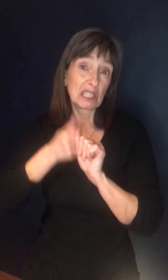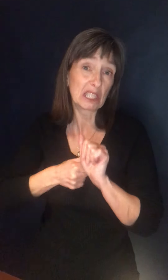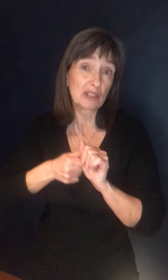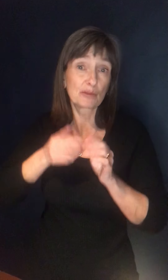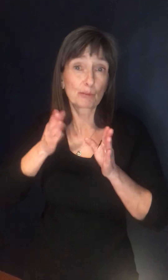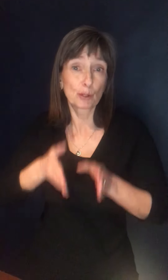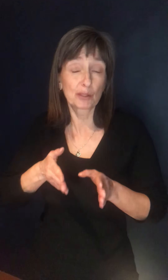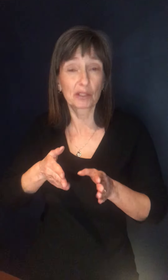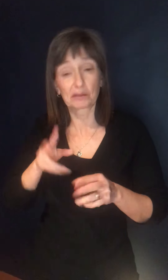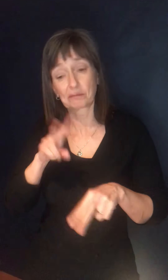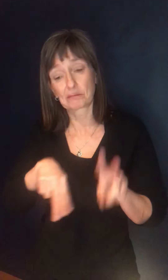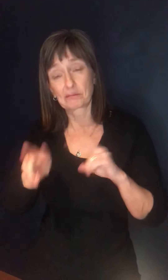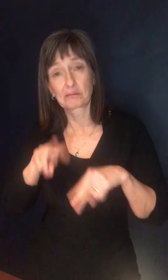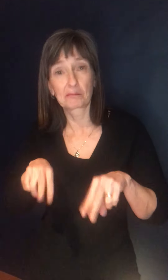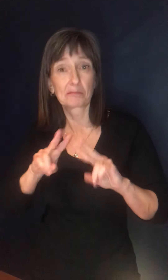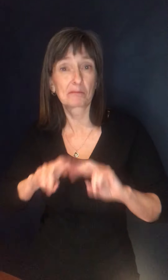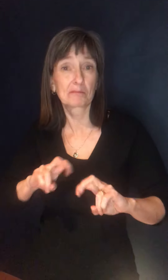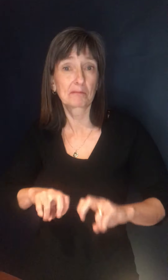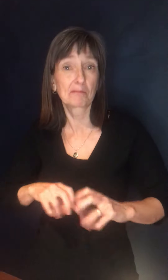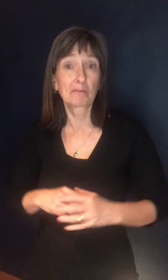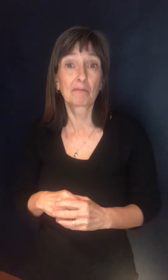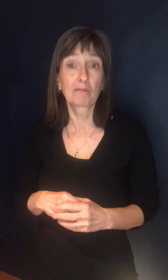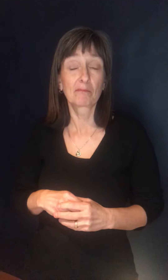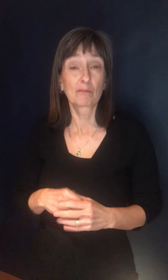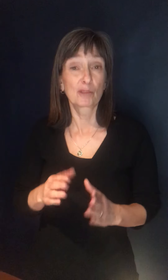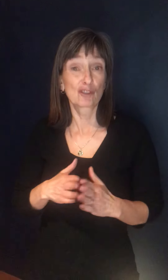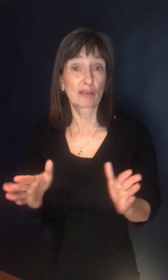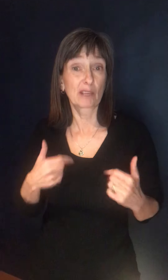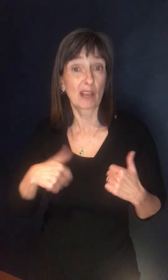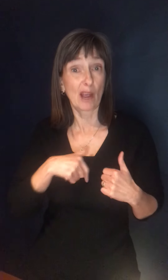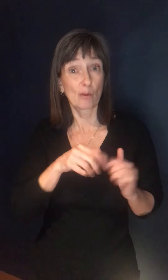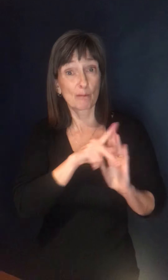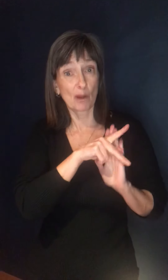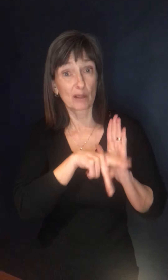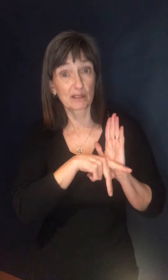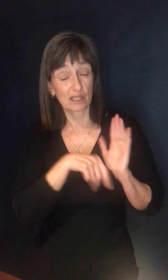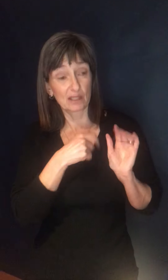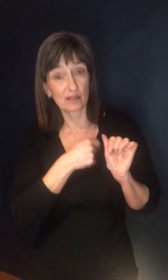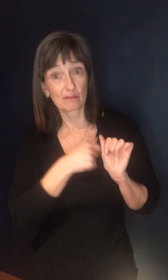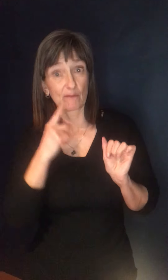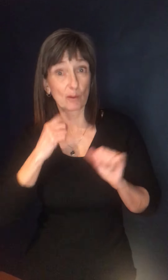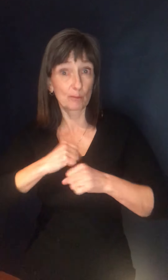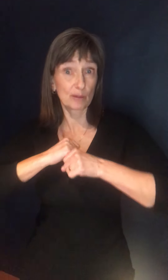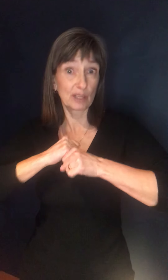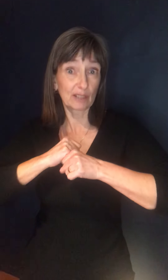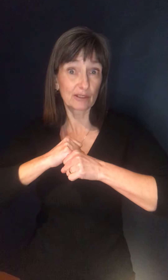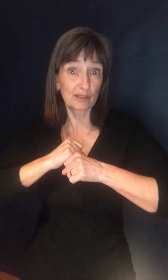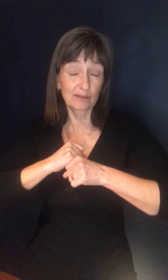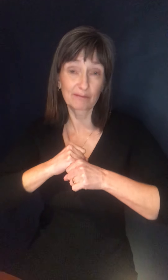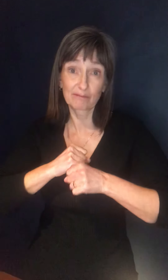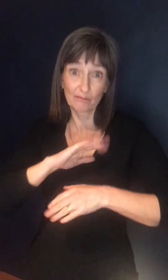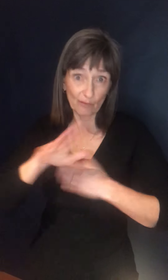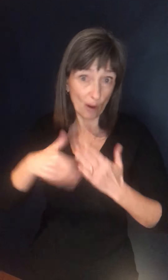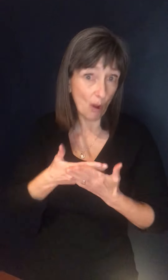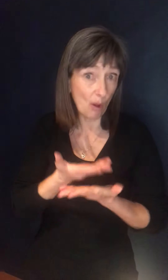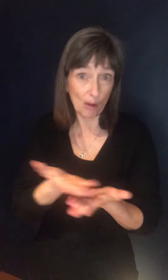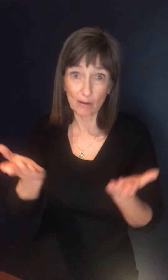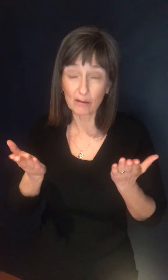no, we have our policies in place. They're there for, uh, the protection of everyone. And right now it is